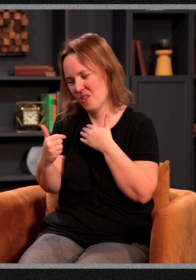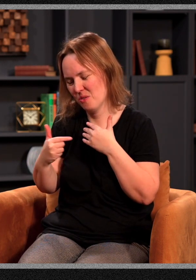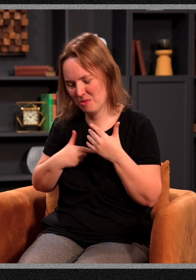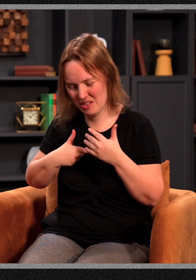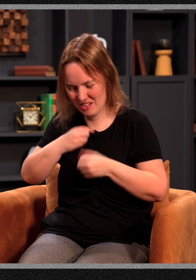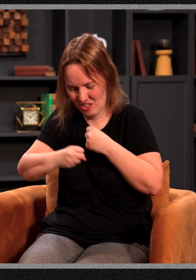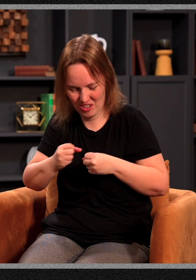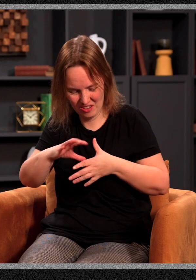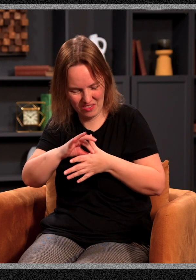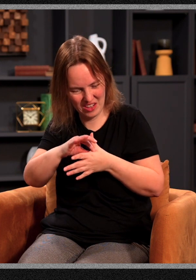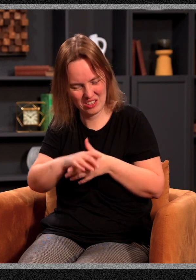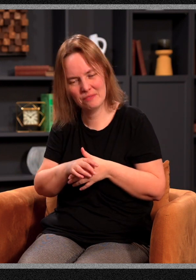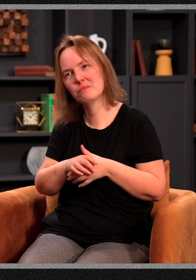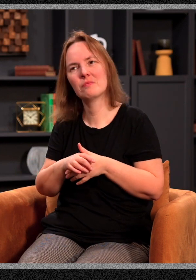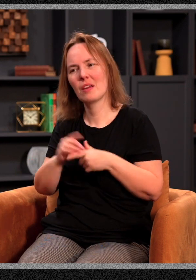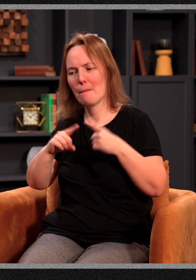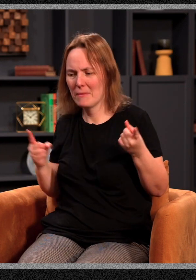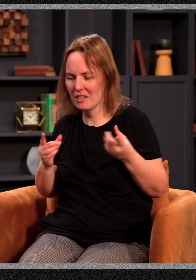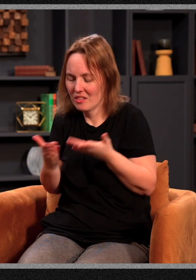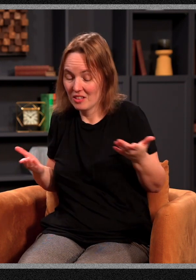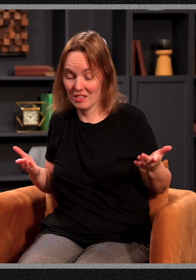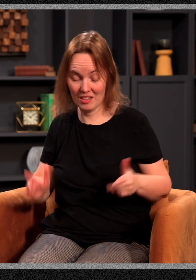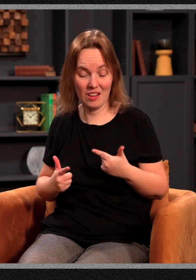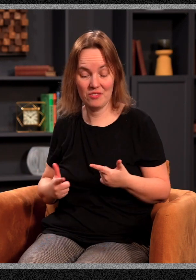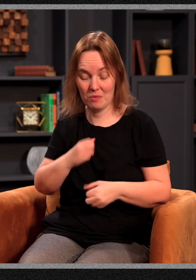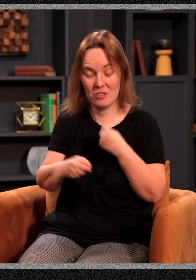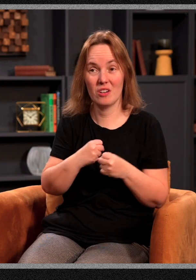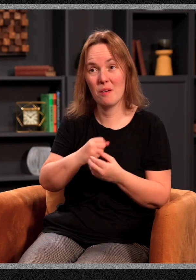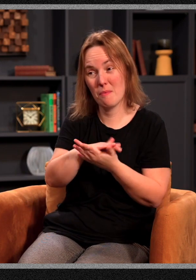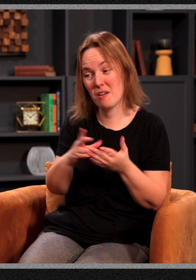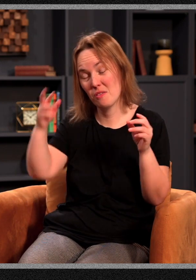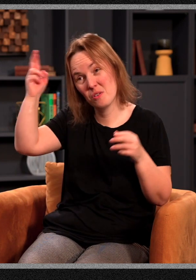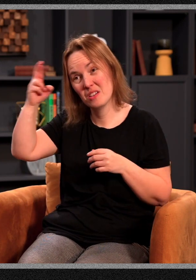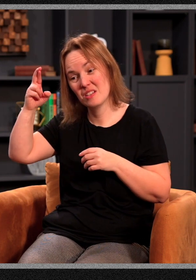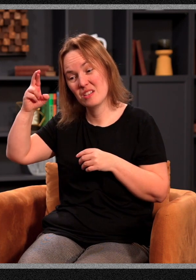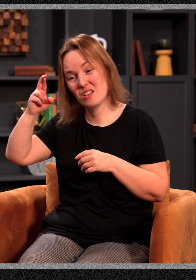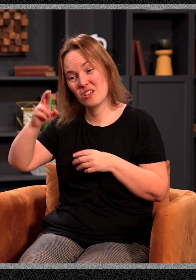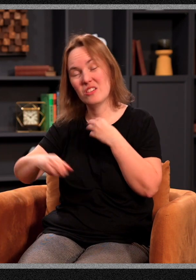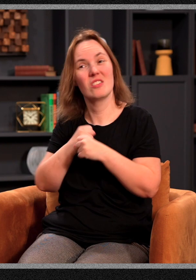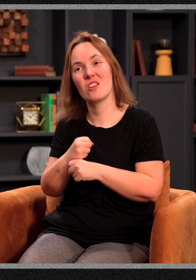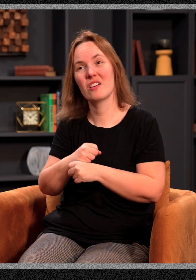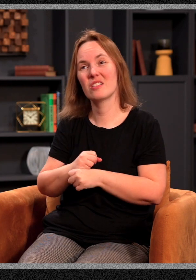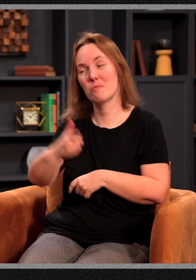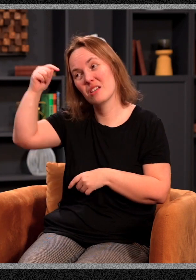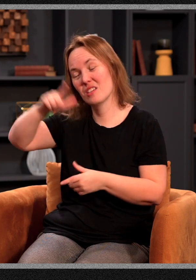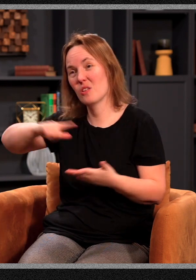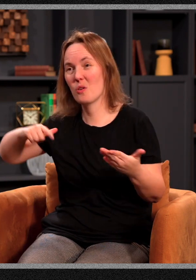struggle in flesh, but there are things in life where I'm going to struggle. And part of the reason why there is a struggle is because the Lord wants to